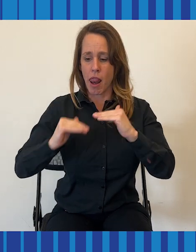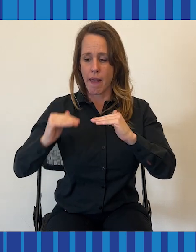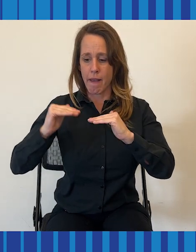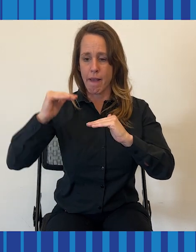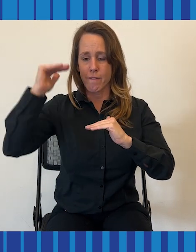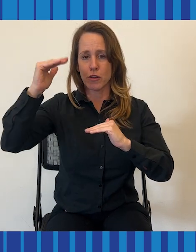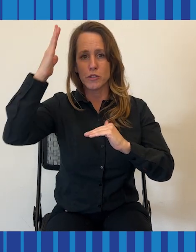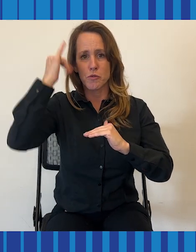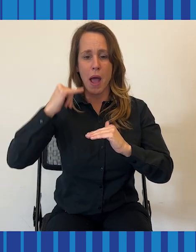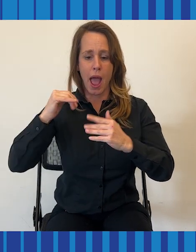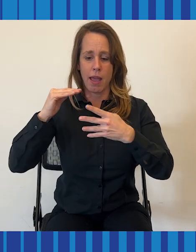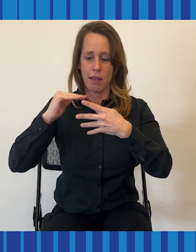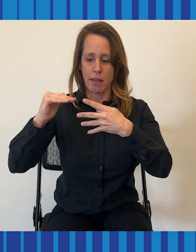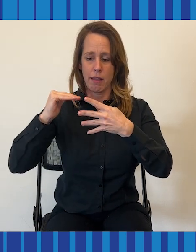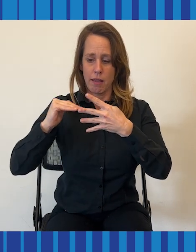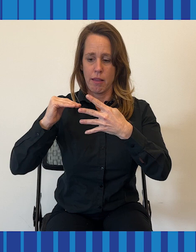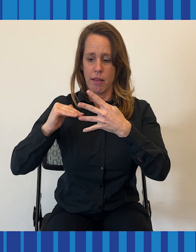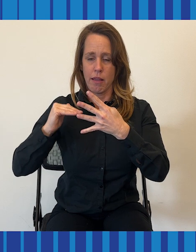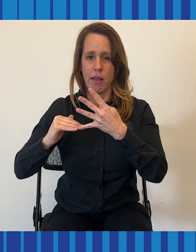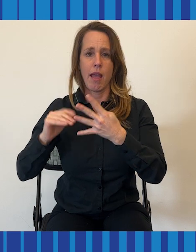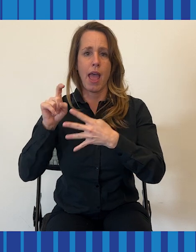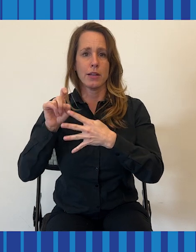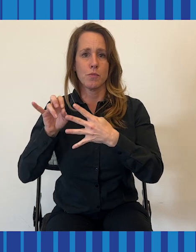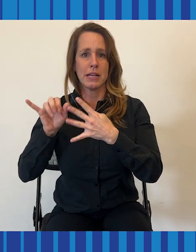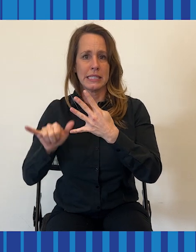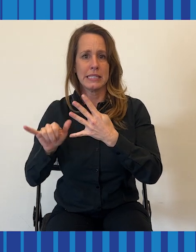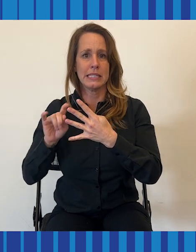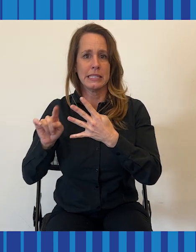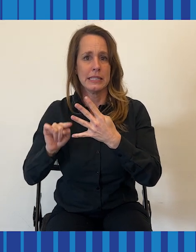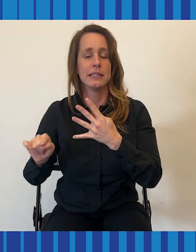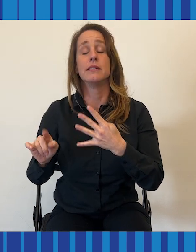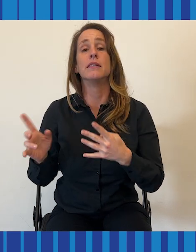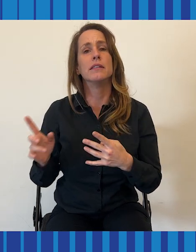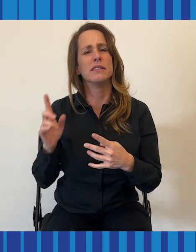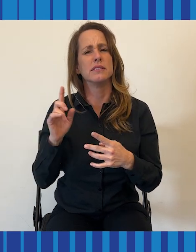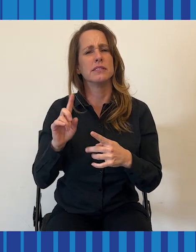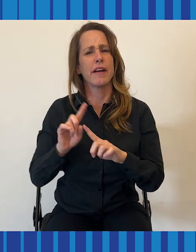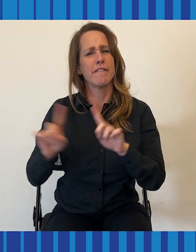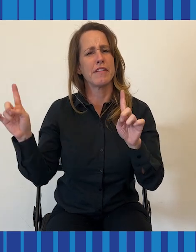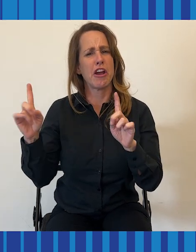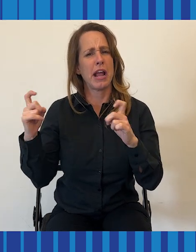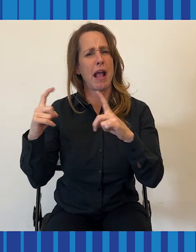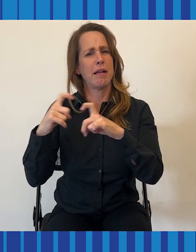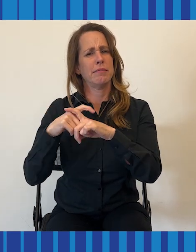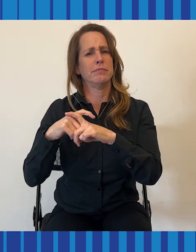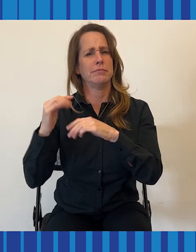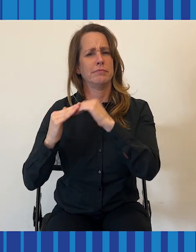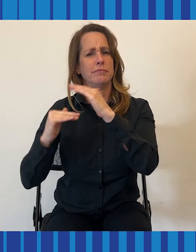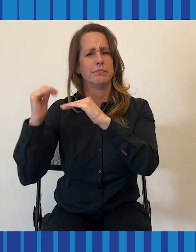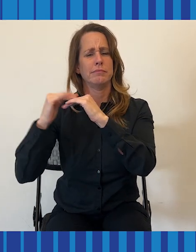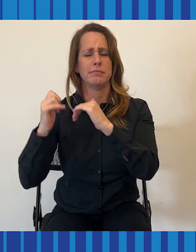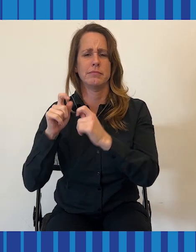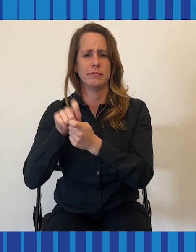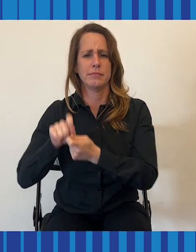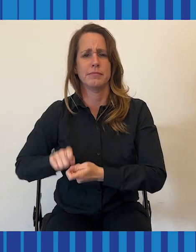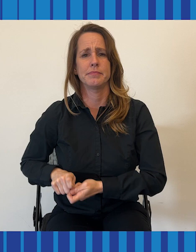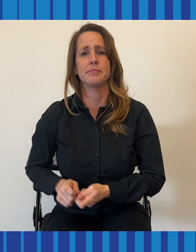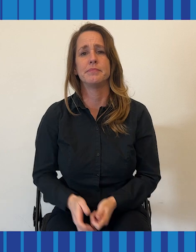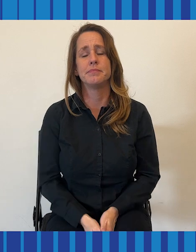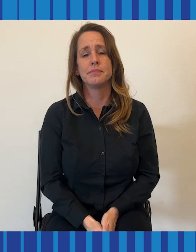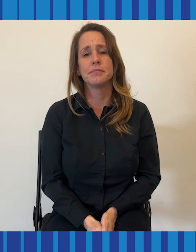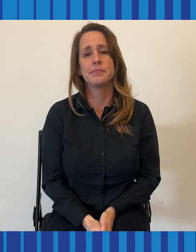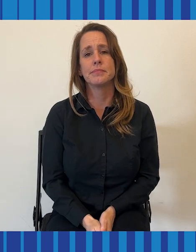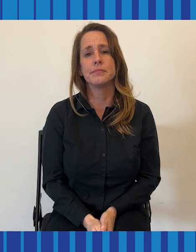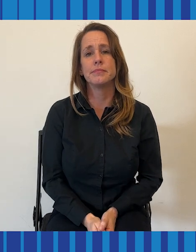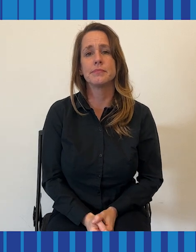level, but Z at this level, and this other ear does that. And, you know, it's, it's very nuanced. It's complicated. Nobody with hearing loss